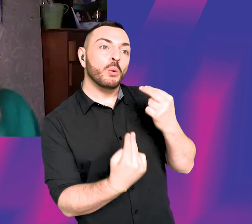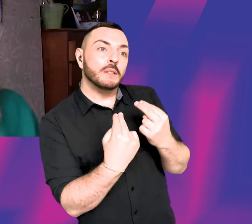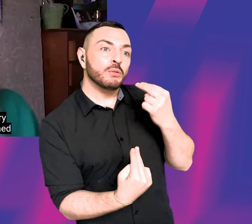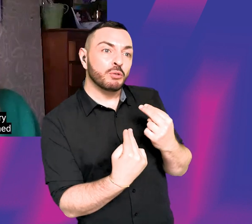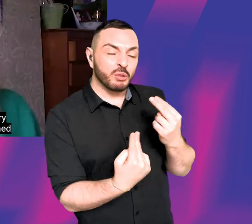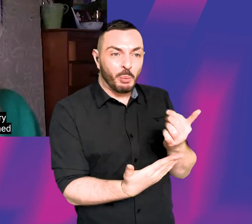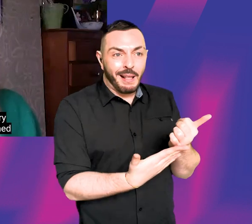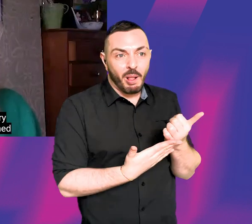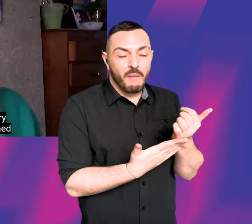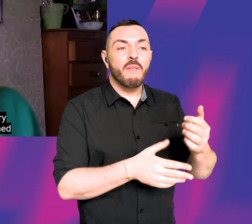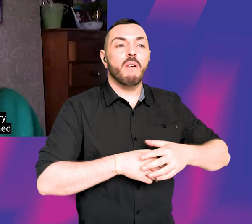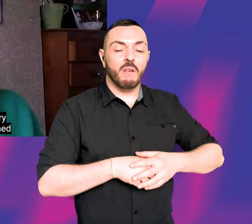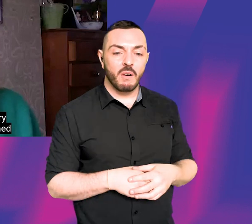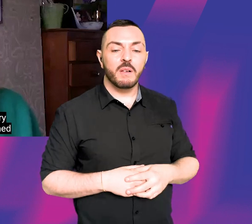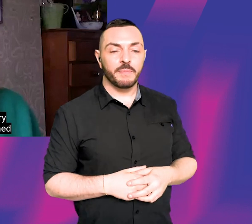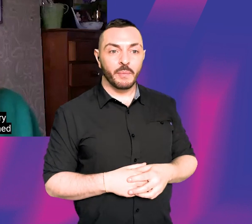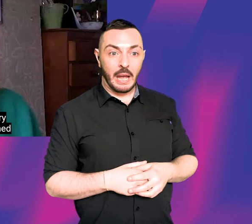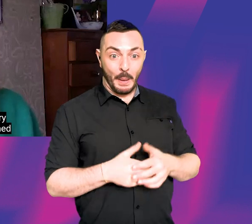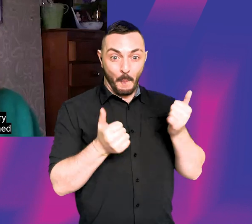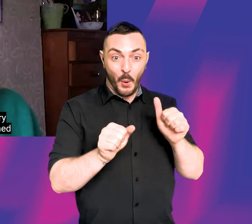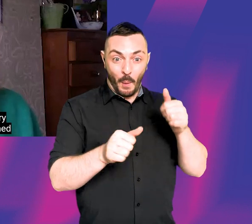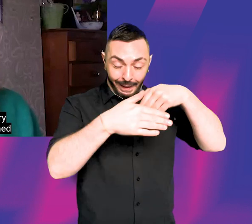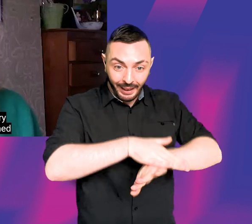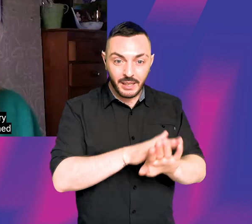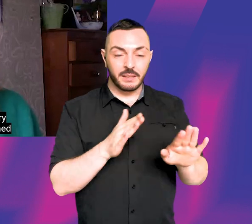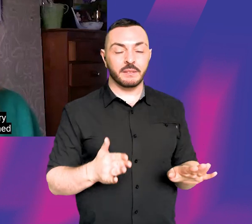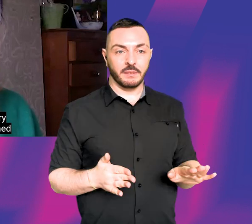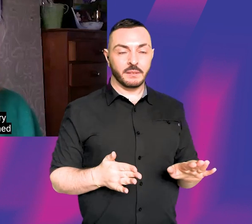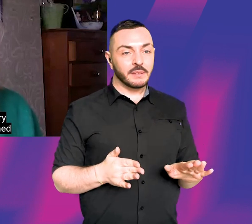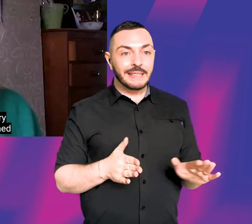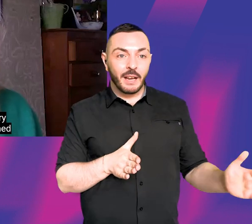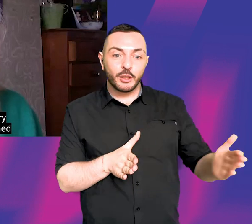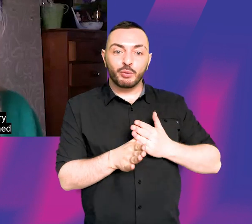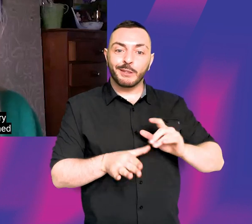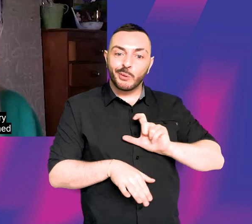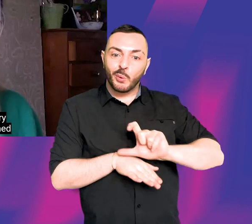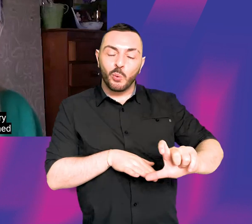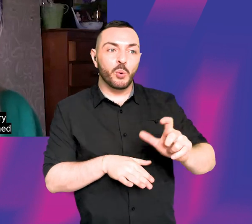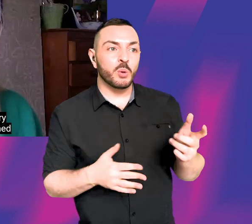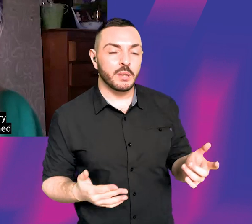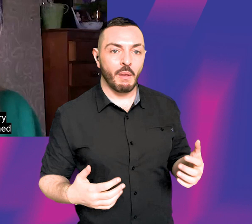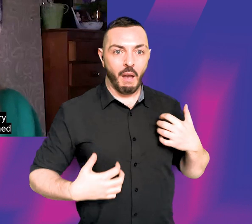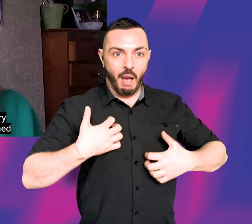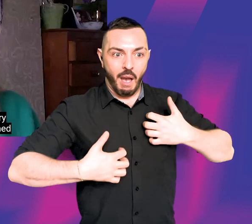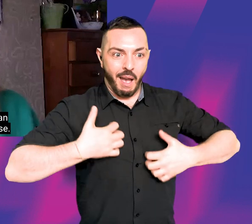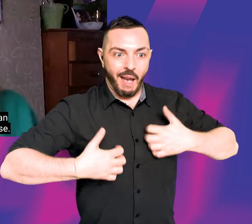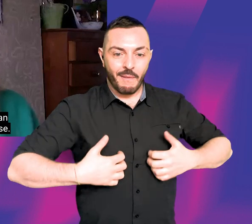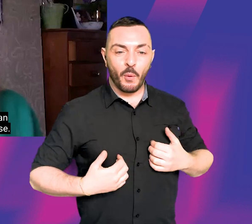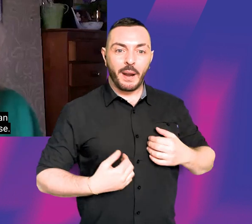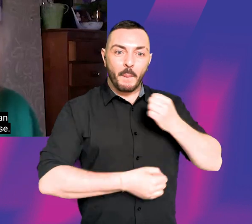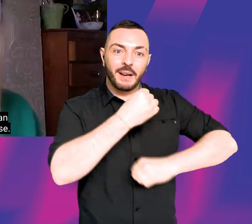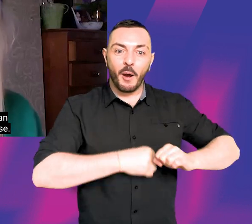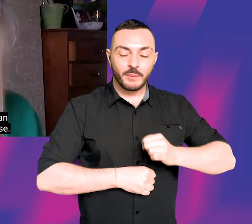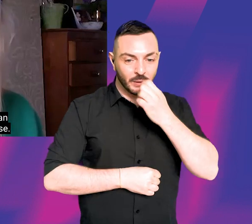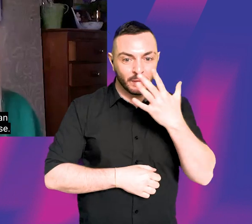think was a help, and yeah, and I got in, and I did the introductory course when I was, yeah, the year that I turned 15,